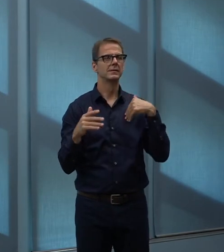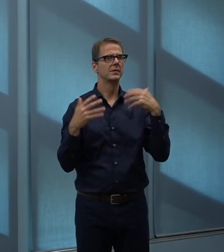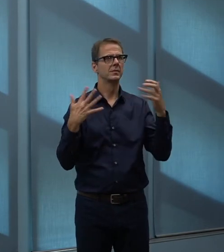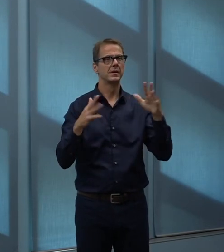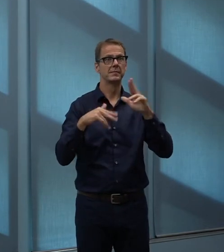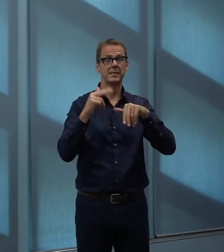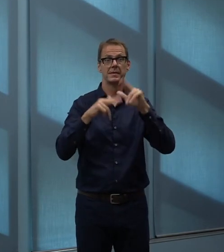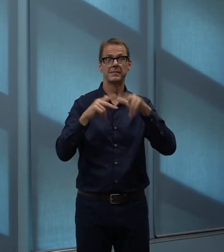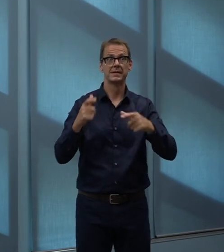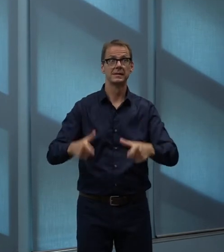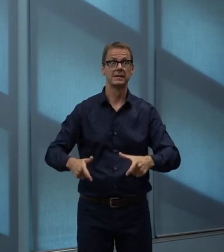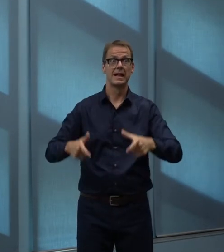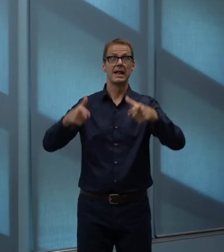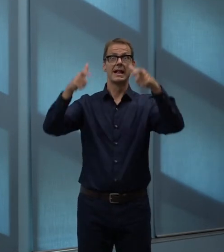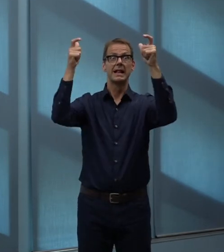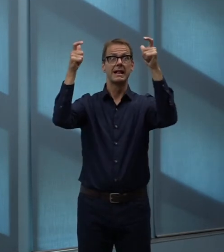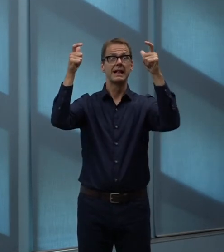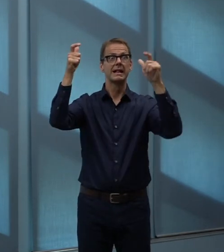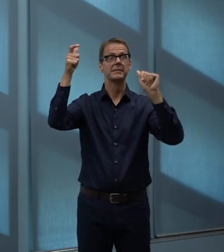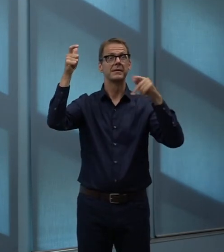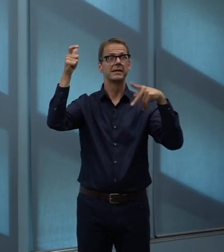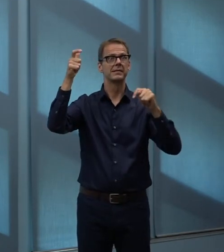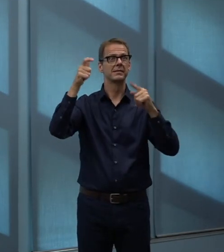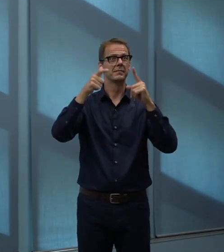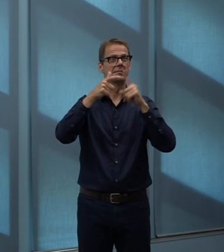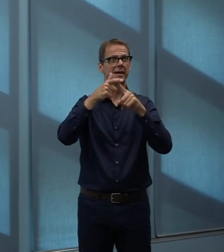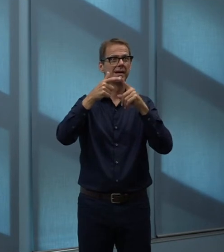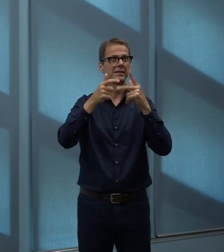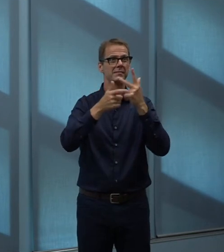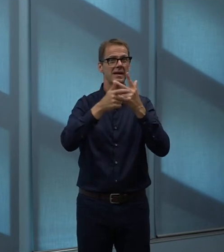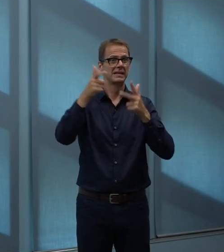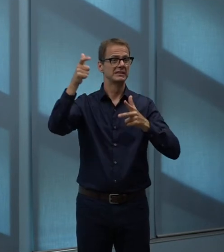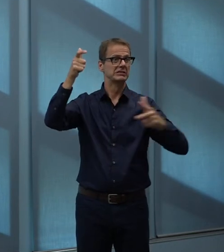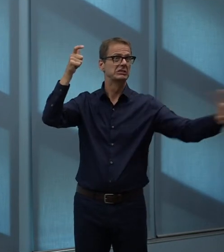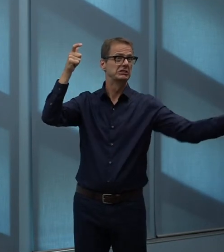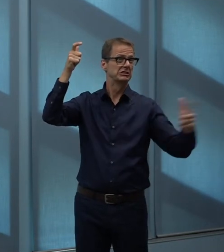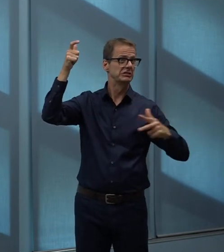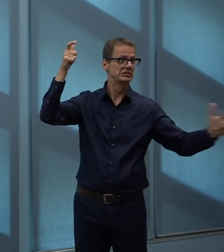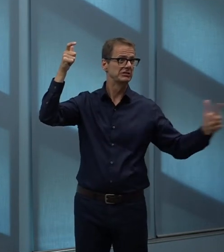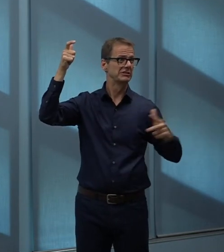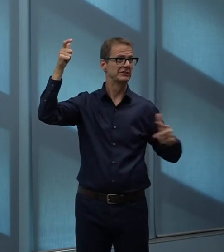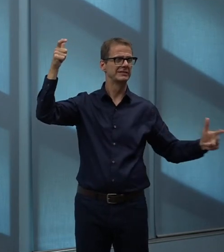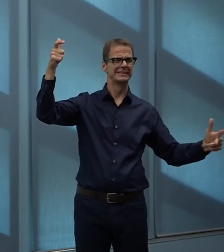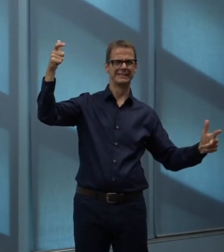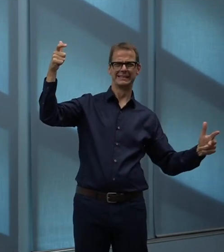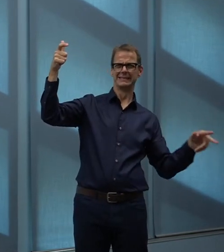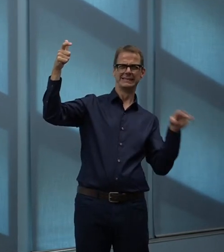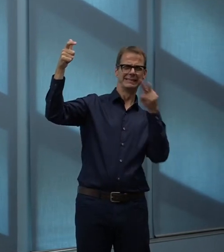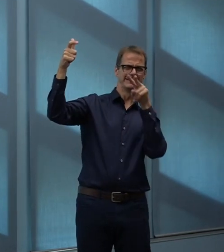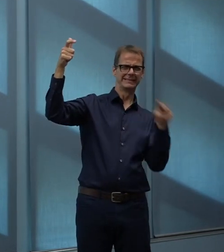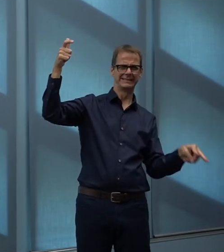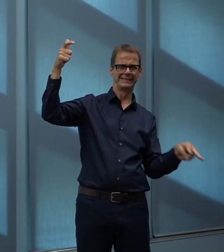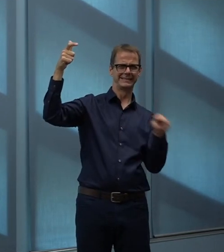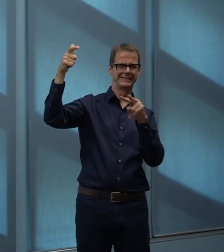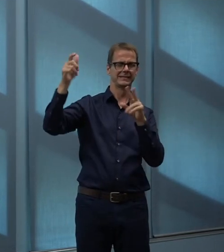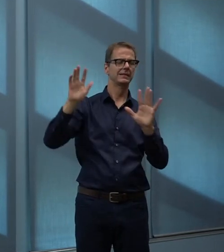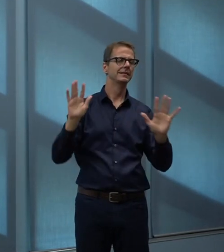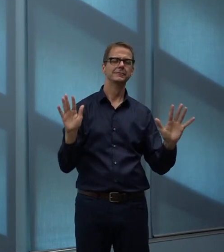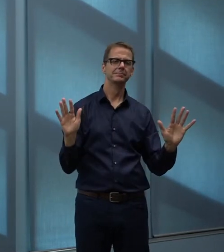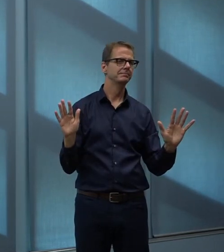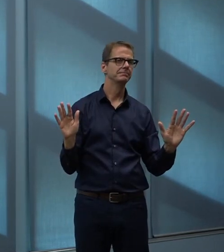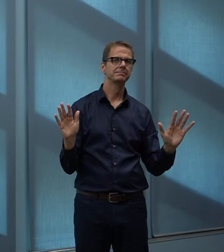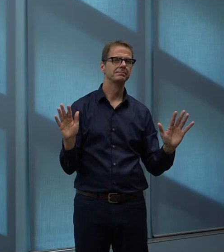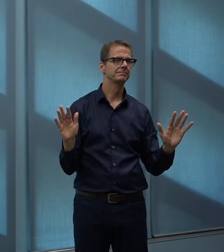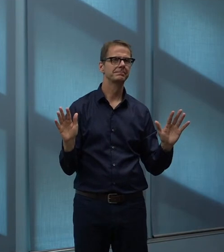So we created extra red tape to try to vary the red tape and we just cut it all. And so that is a significant move from a regulatory